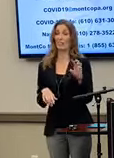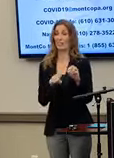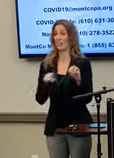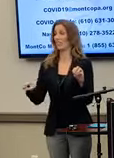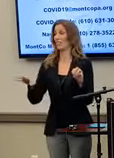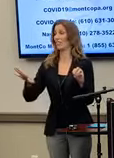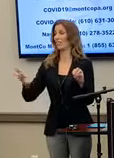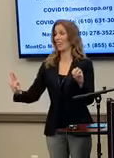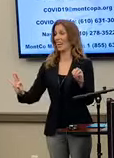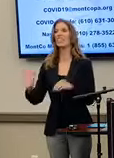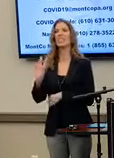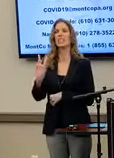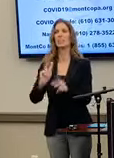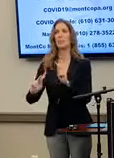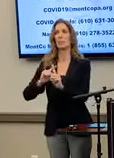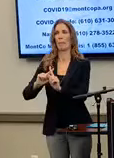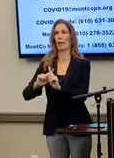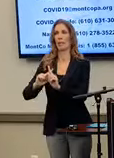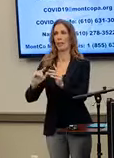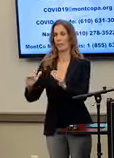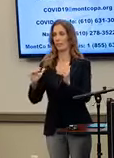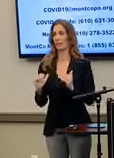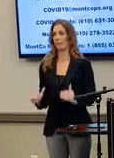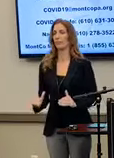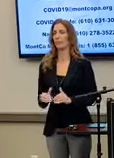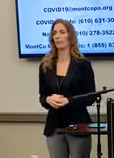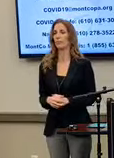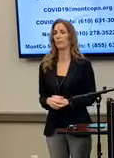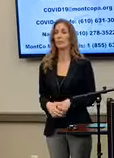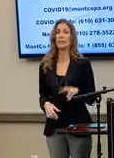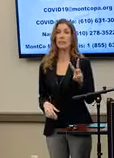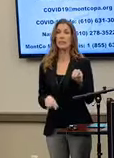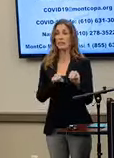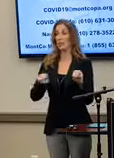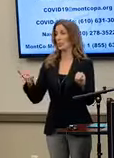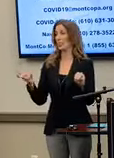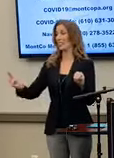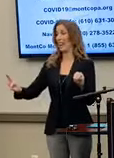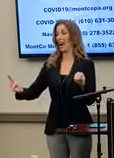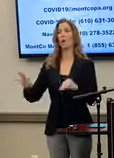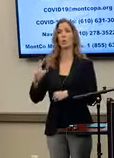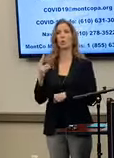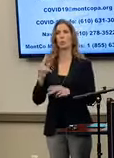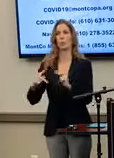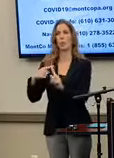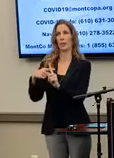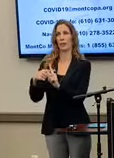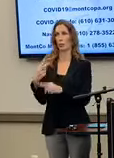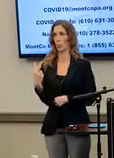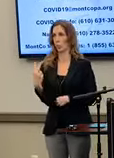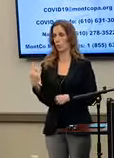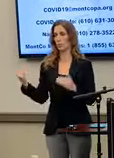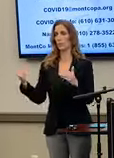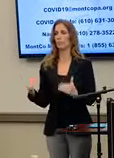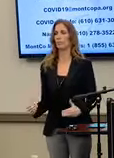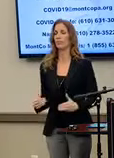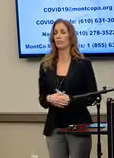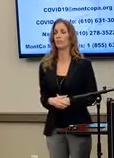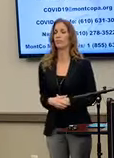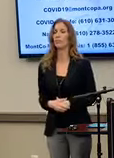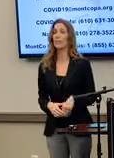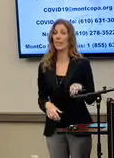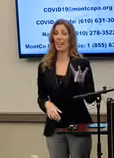between 50 and 59, two between 60 and 69, four